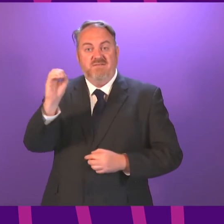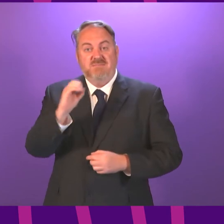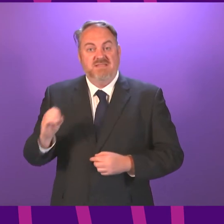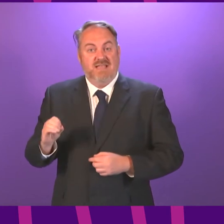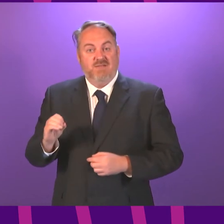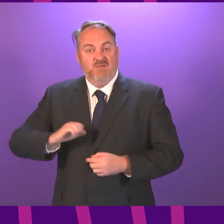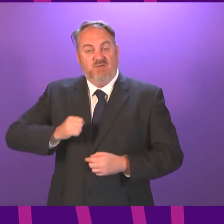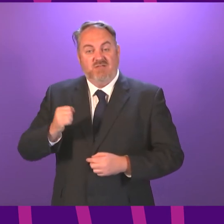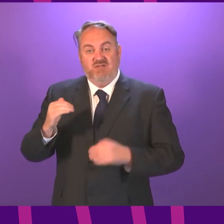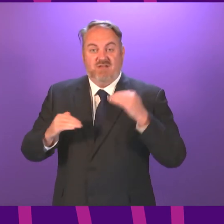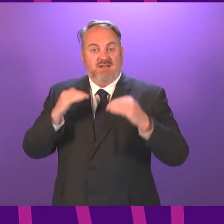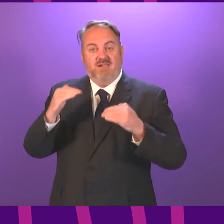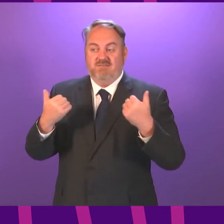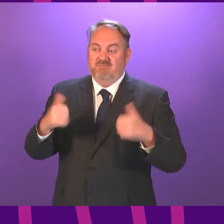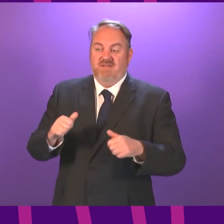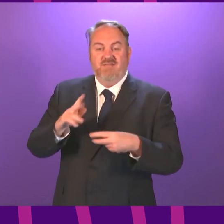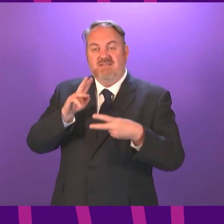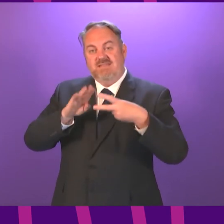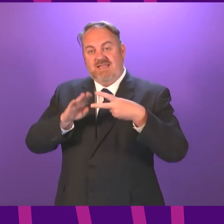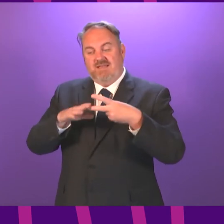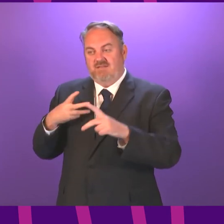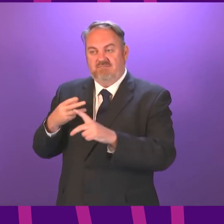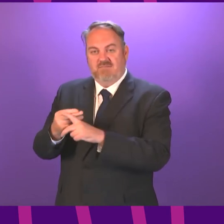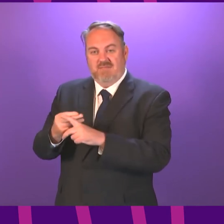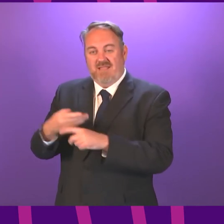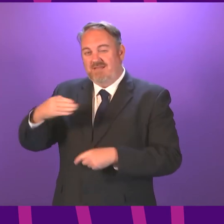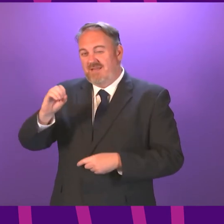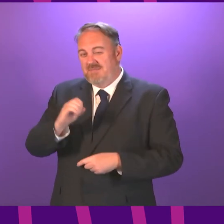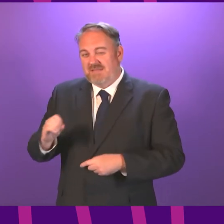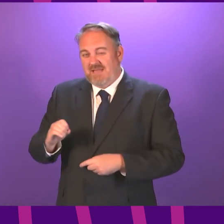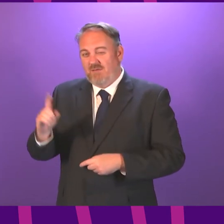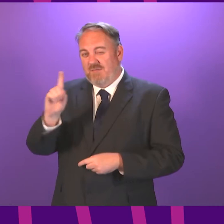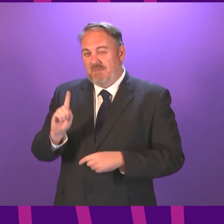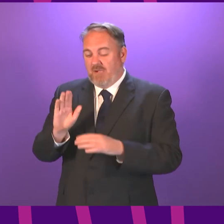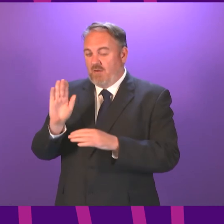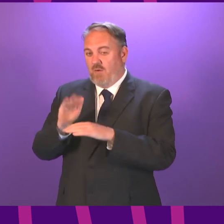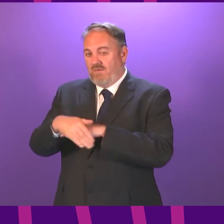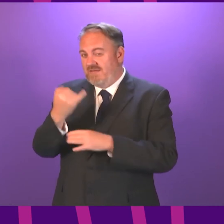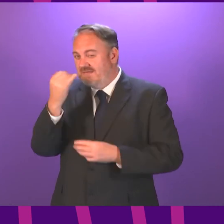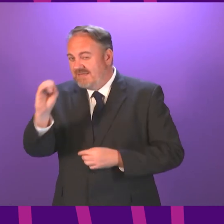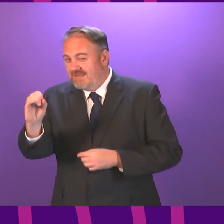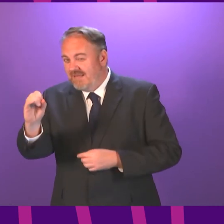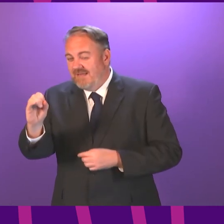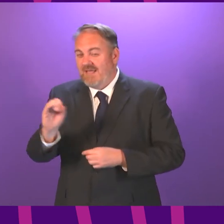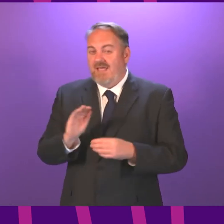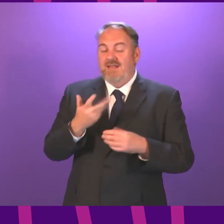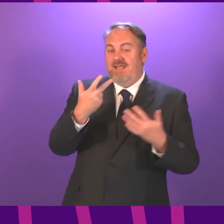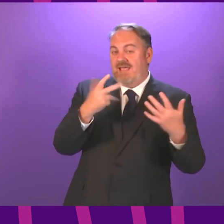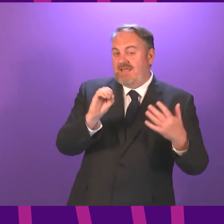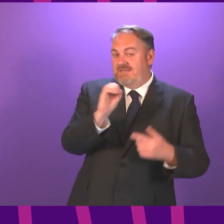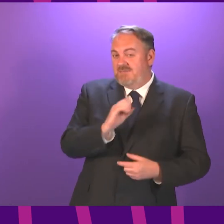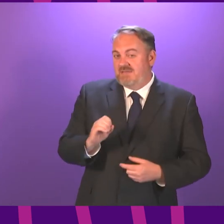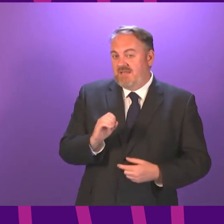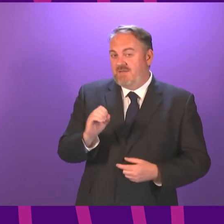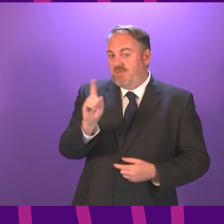than 90% of people aged over 60 and more than 80% of those over 50. And of course,